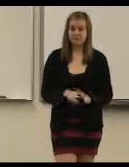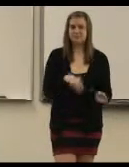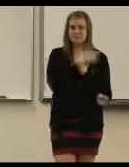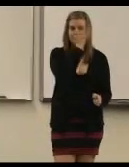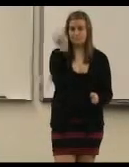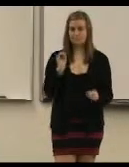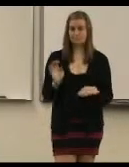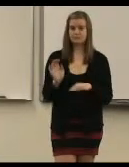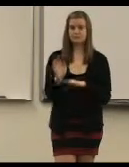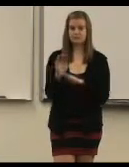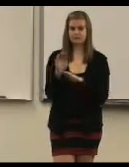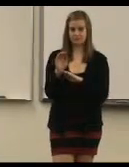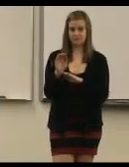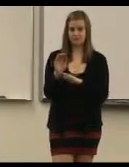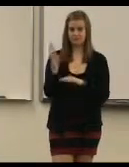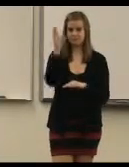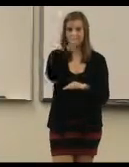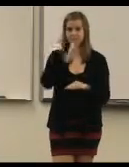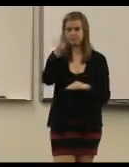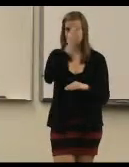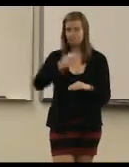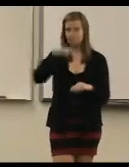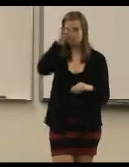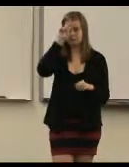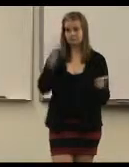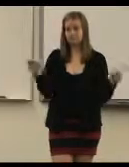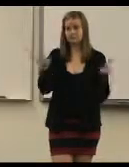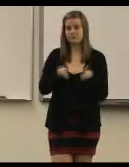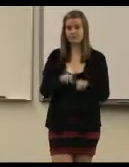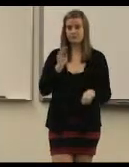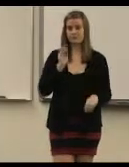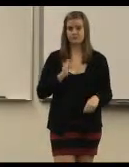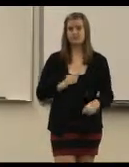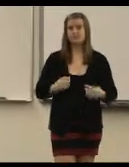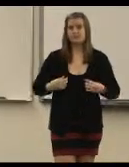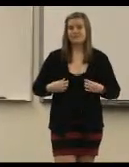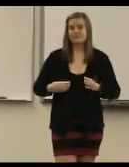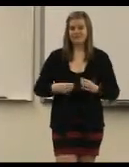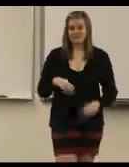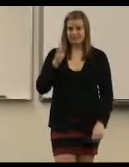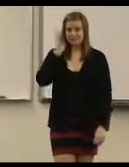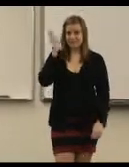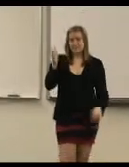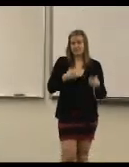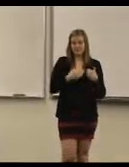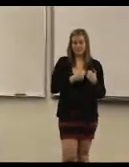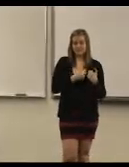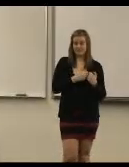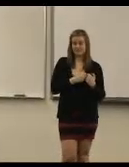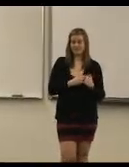It's a beautiful night, we're looking for something dumb to do. Hey baby,